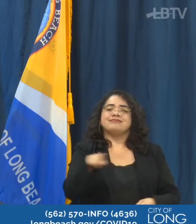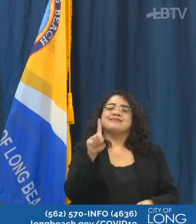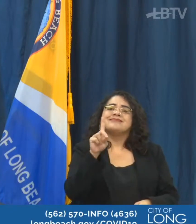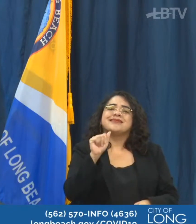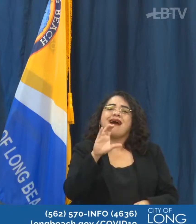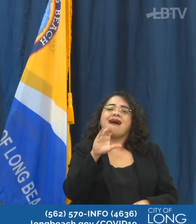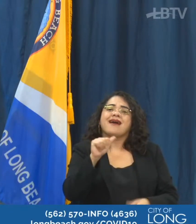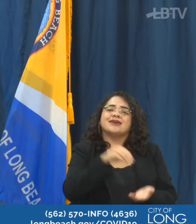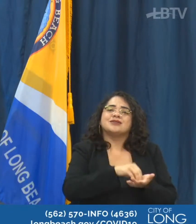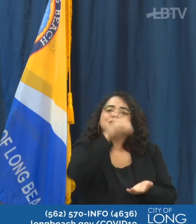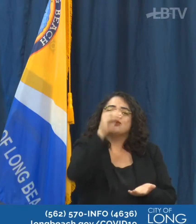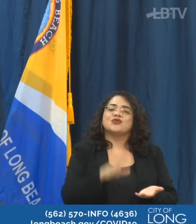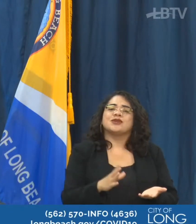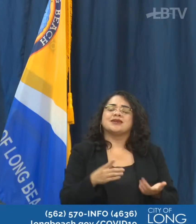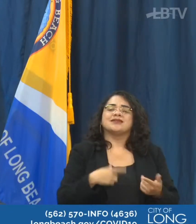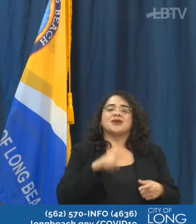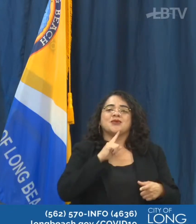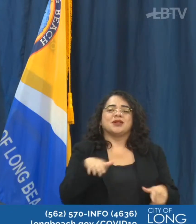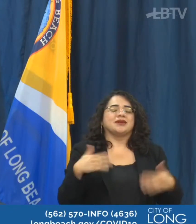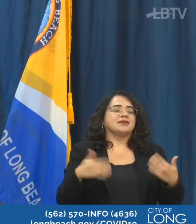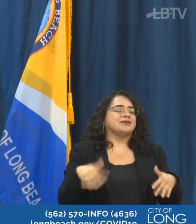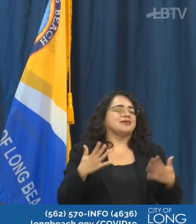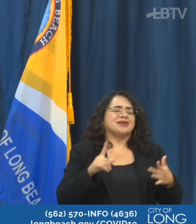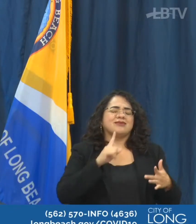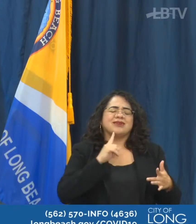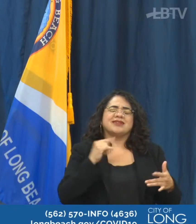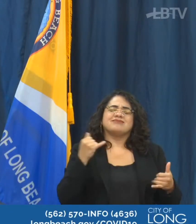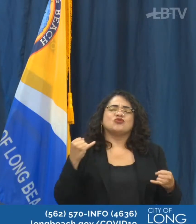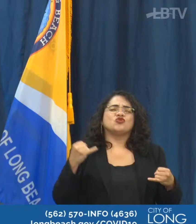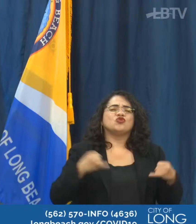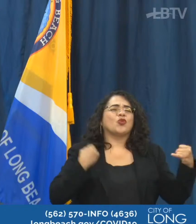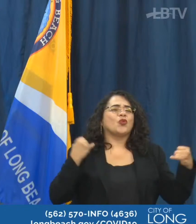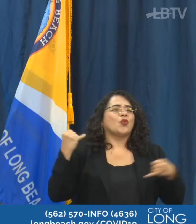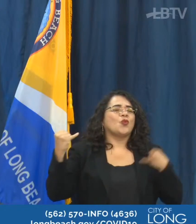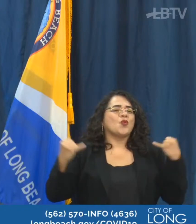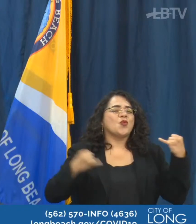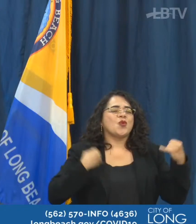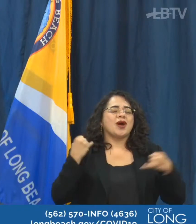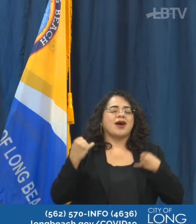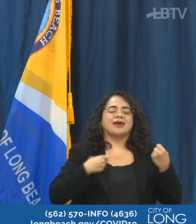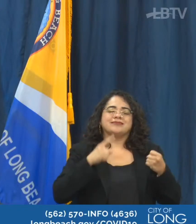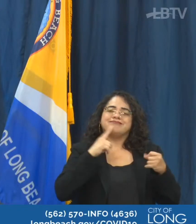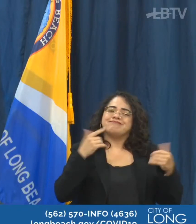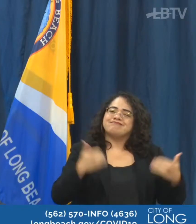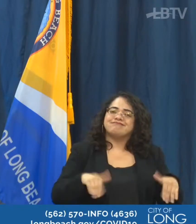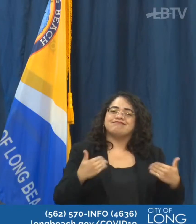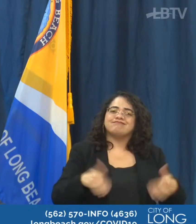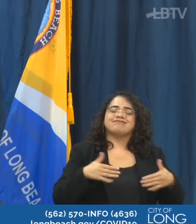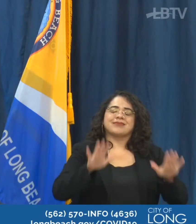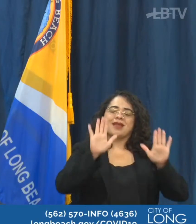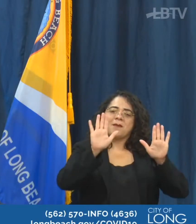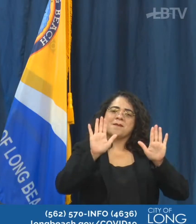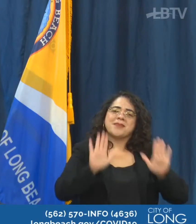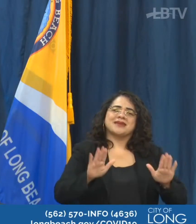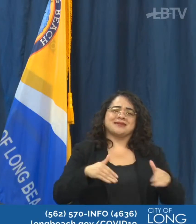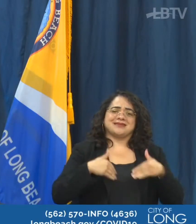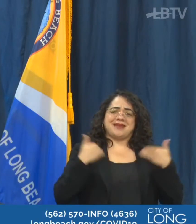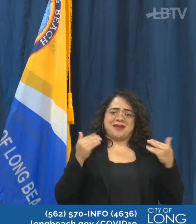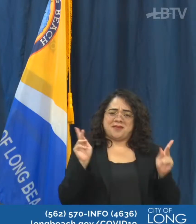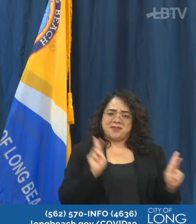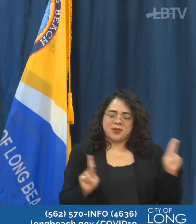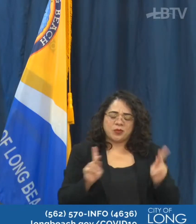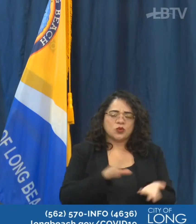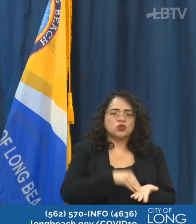overjoyed today to know that these amazing young people and students, folks that are in the